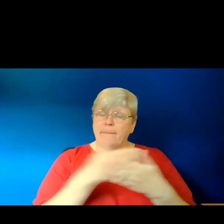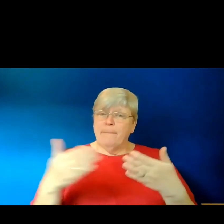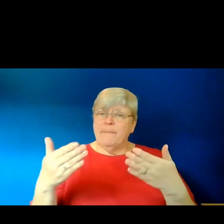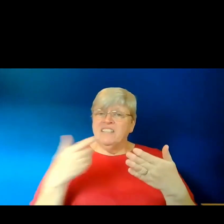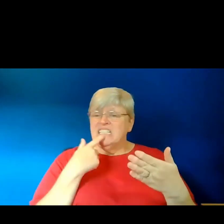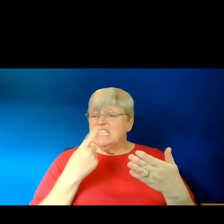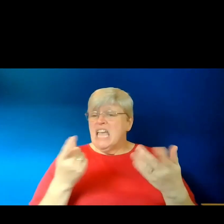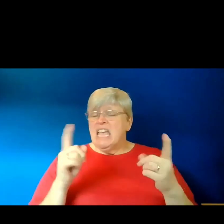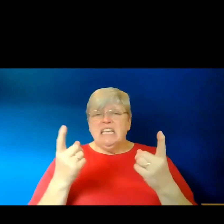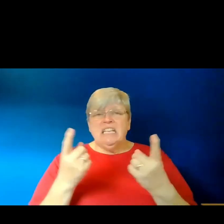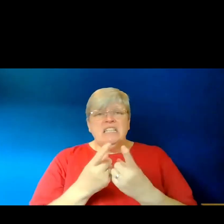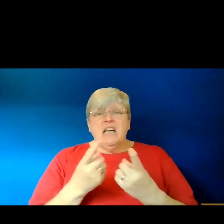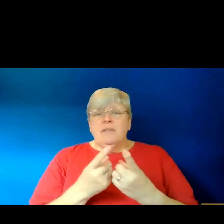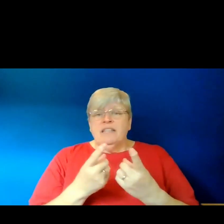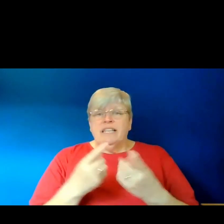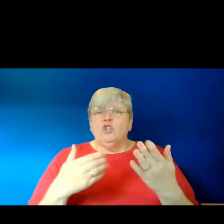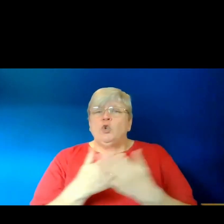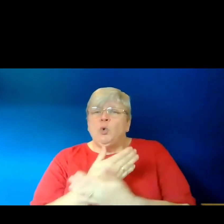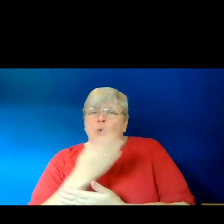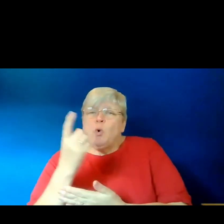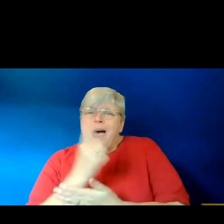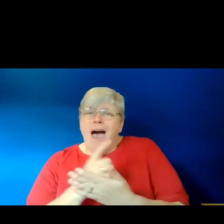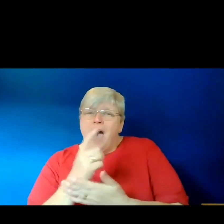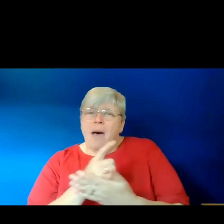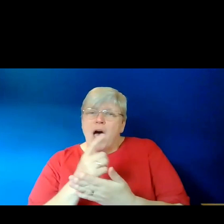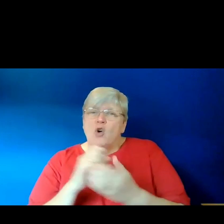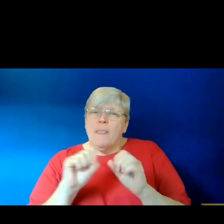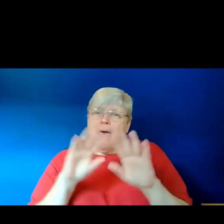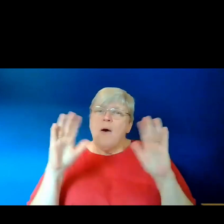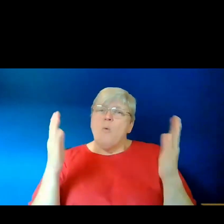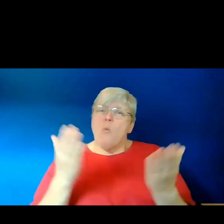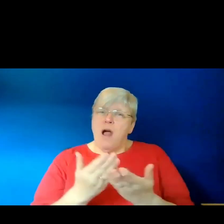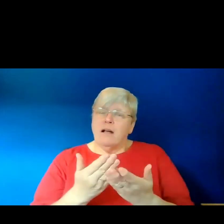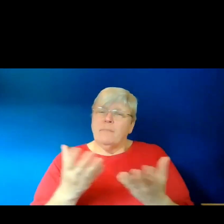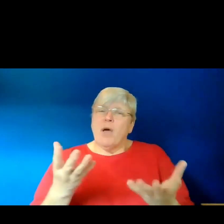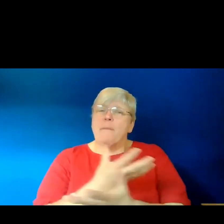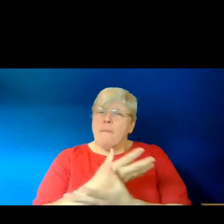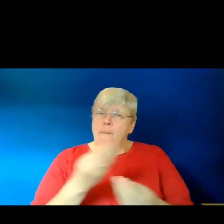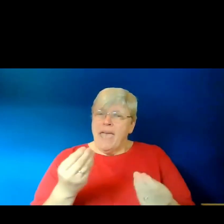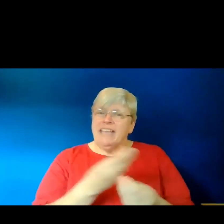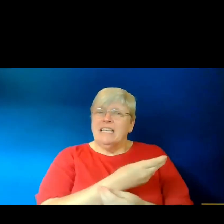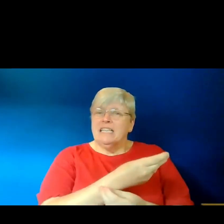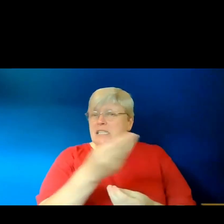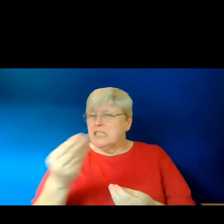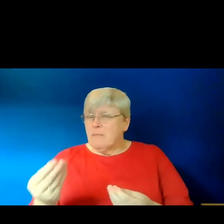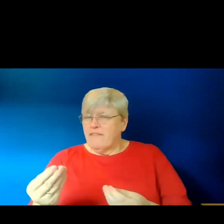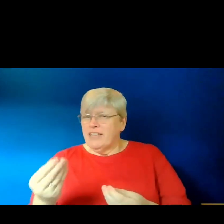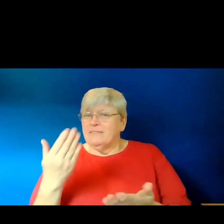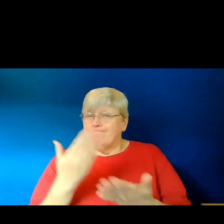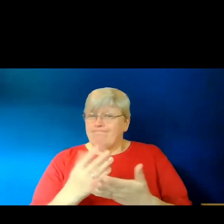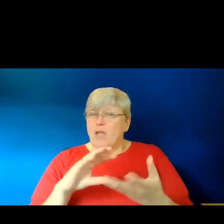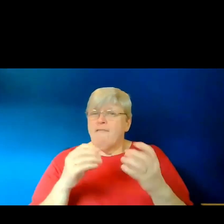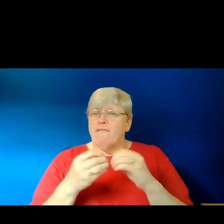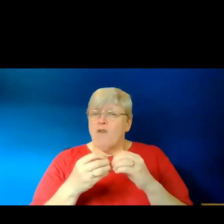something new about that world by erasing some of it. So just to say erasure poems are formed by